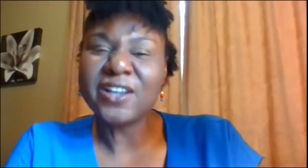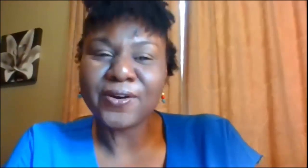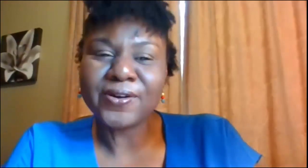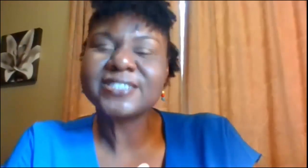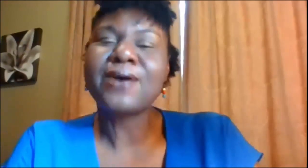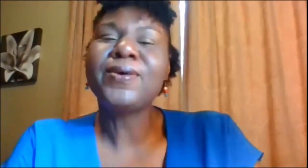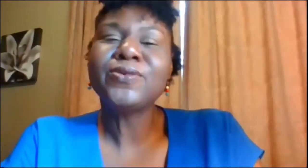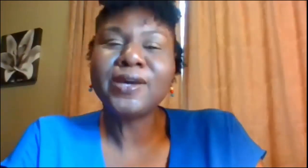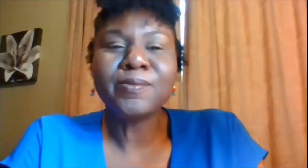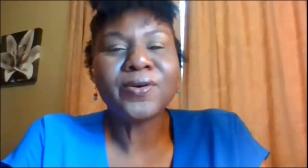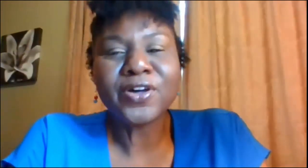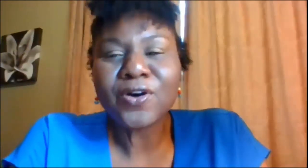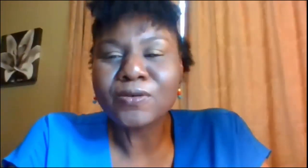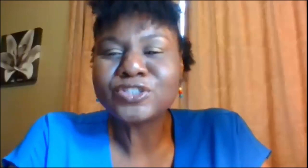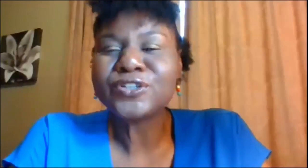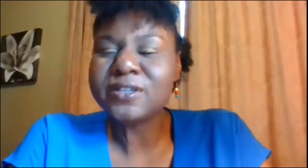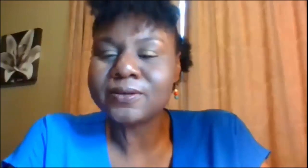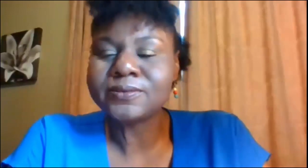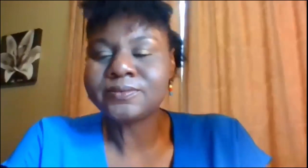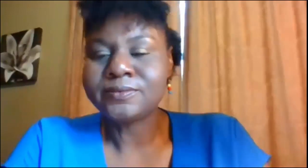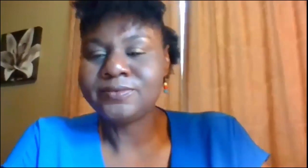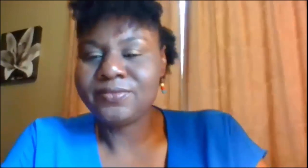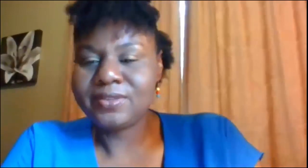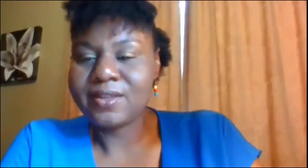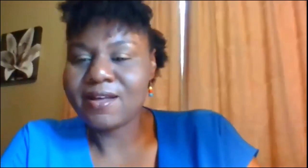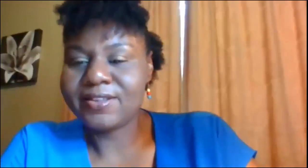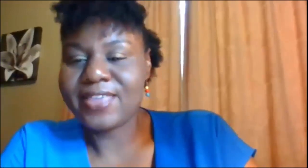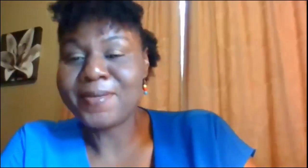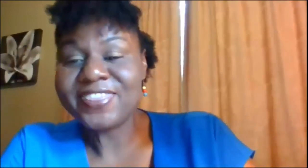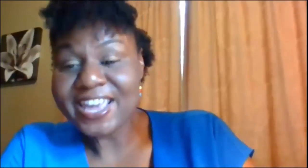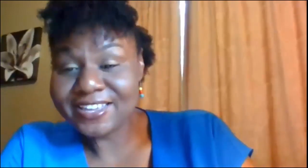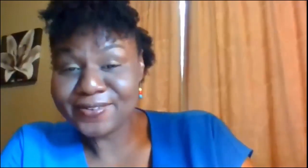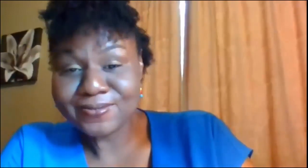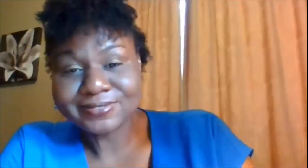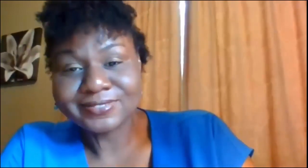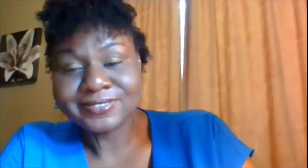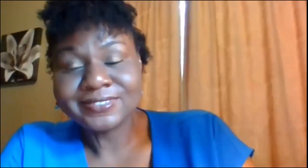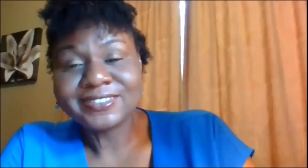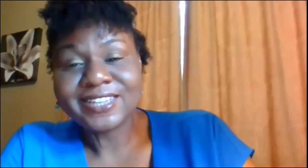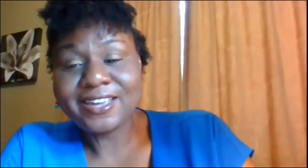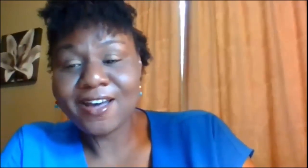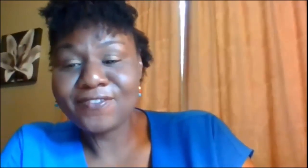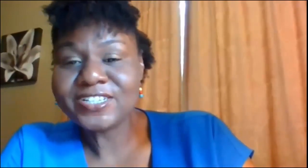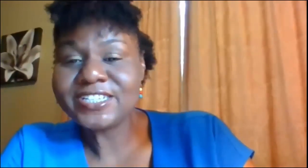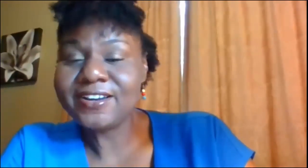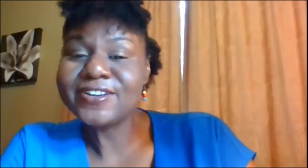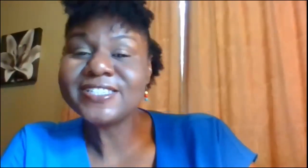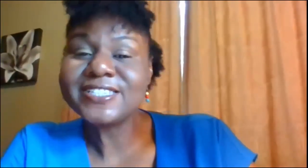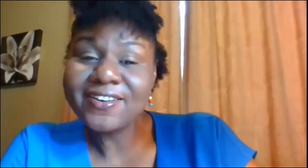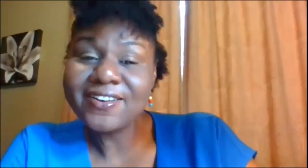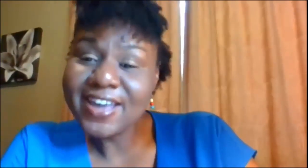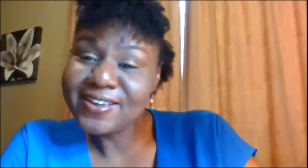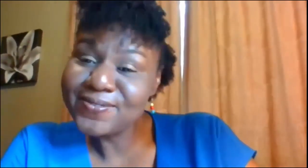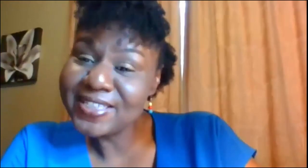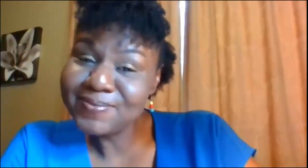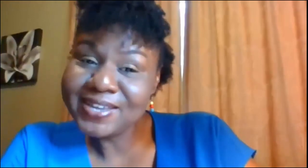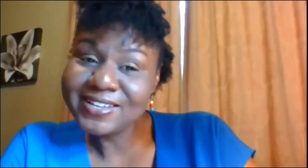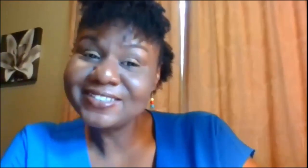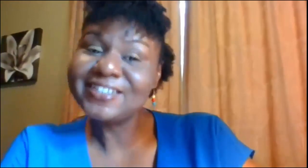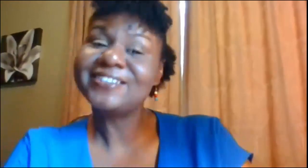learn because that way you'll get more of the culture you know all of that but thank you thank y'all for sharing your saturday with me y'all